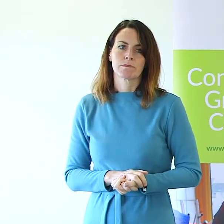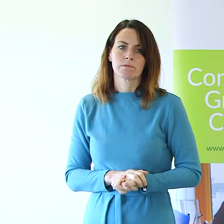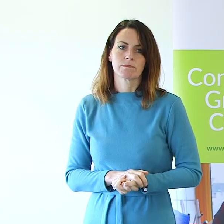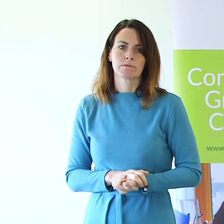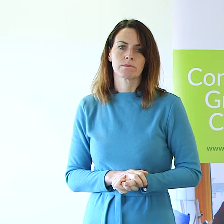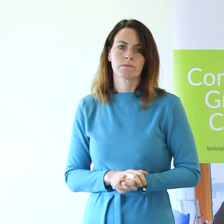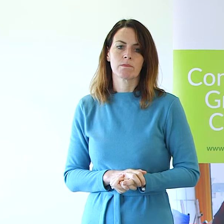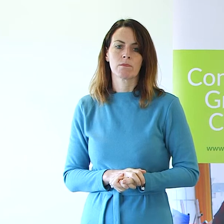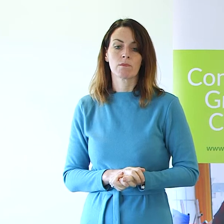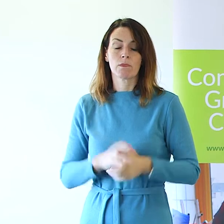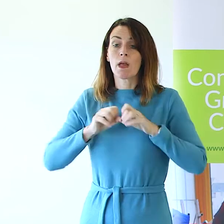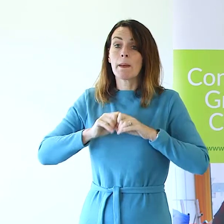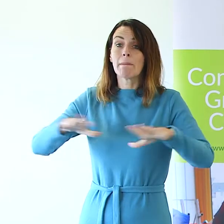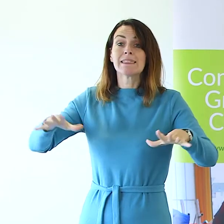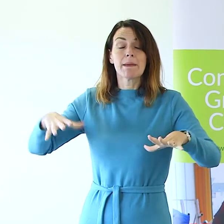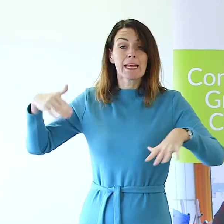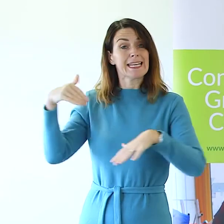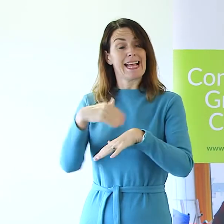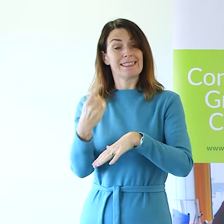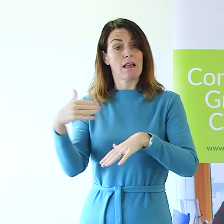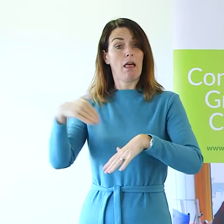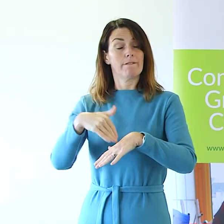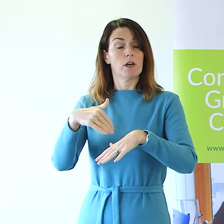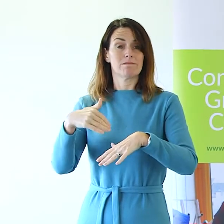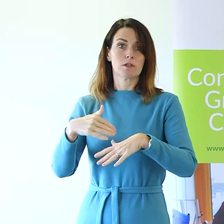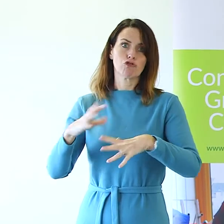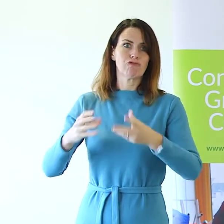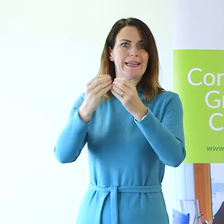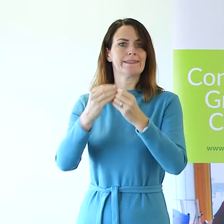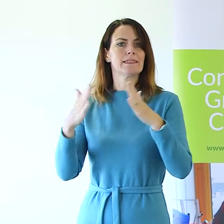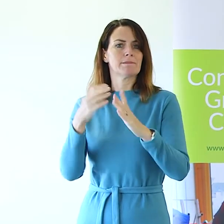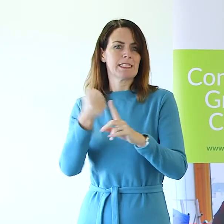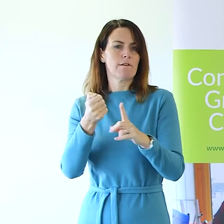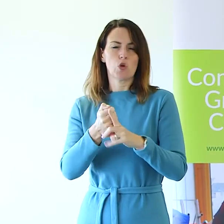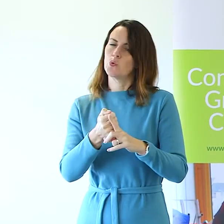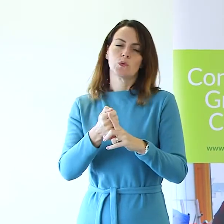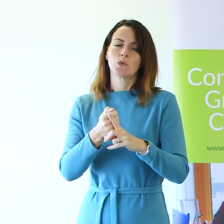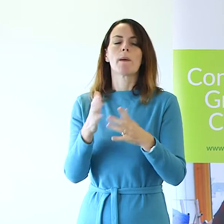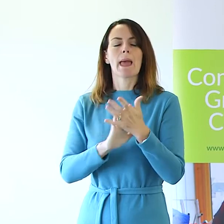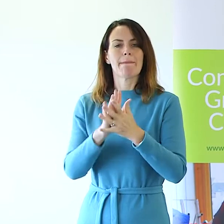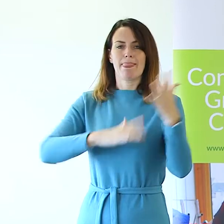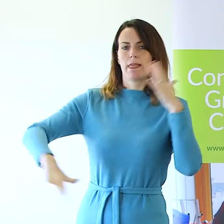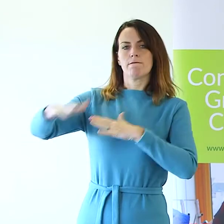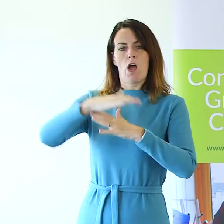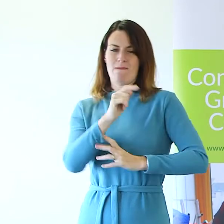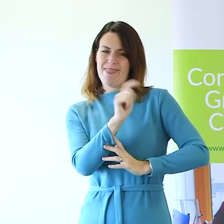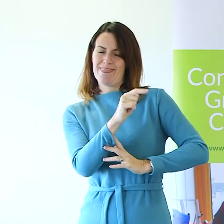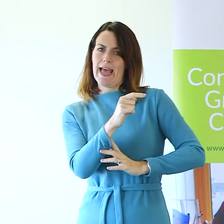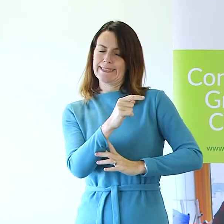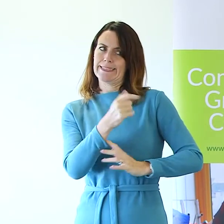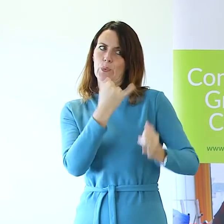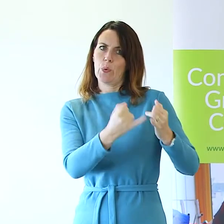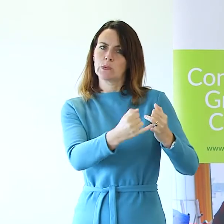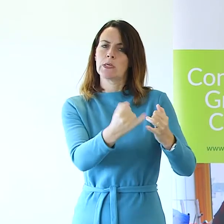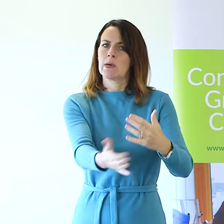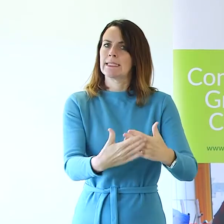While the pandemic did not cause domestic abuse, it created an environment for the abuse to escalate, with many victims looking